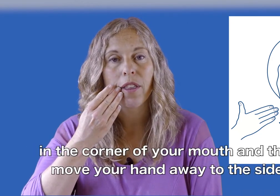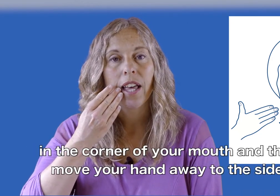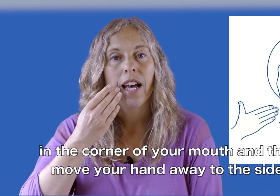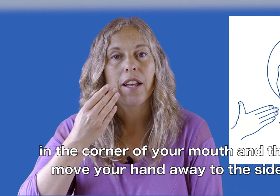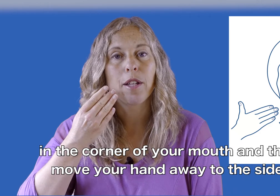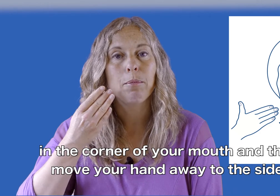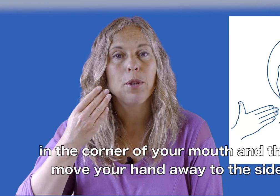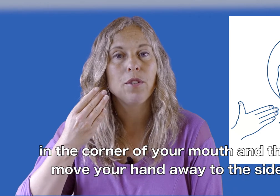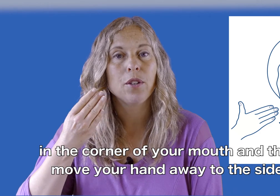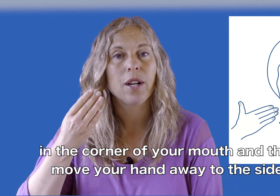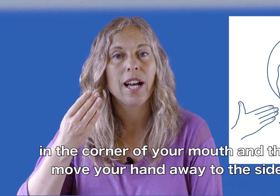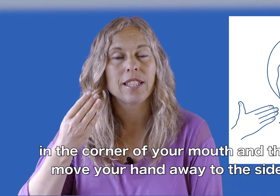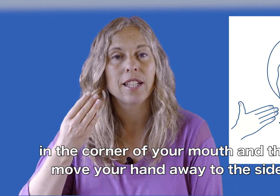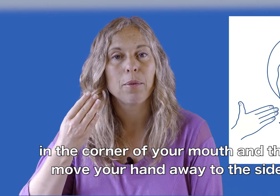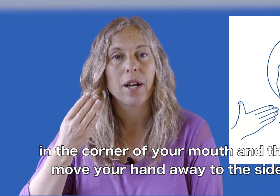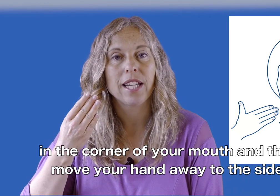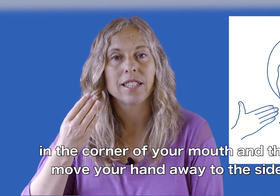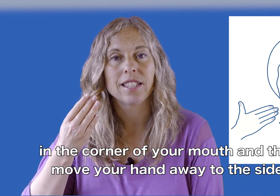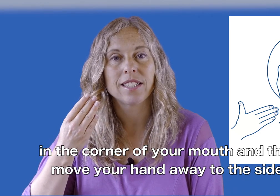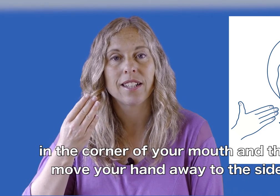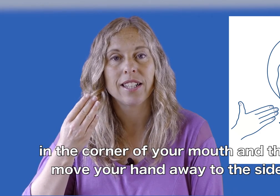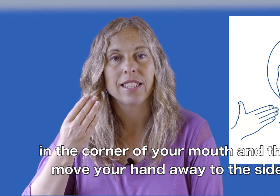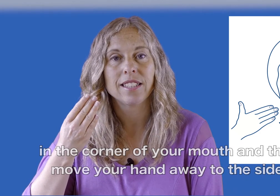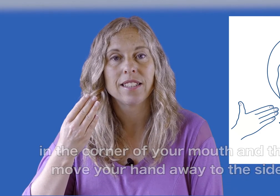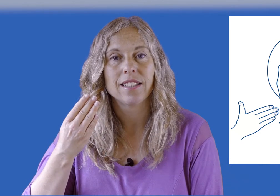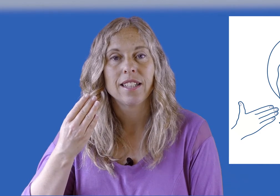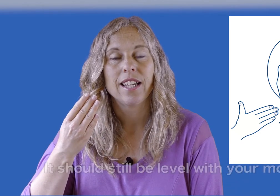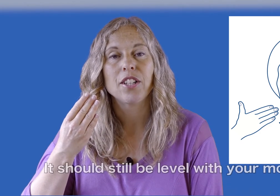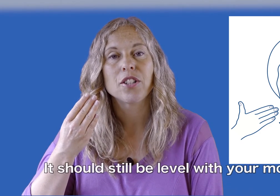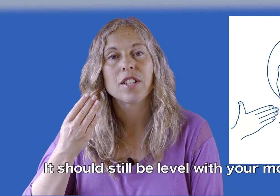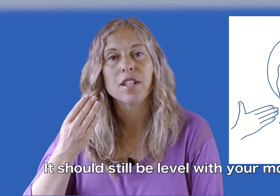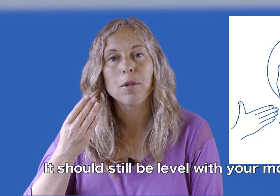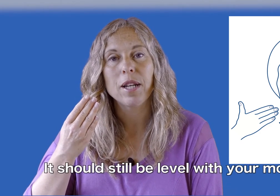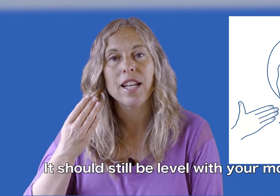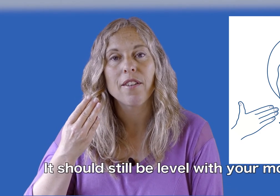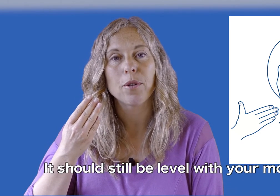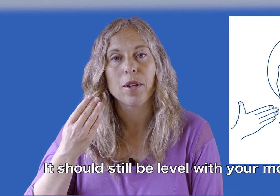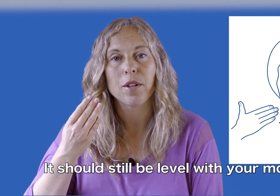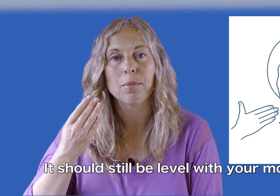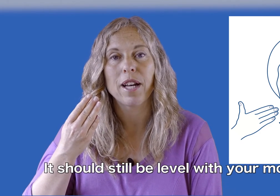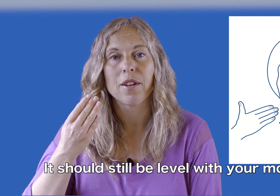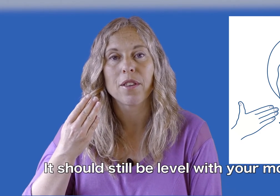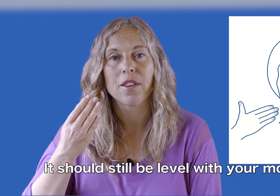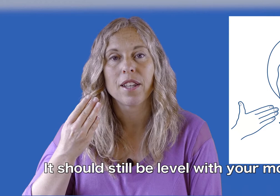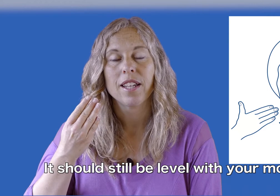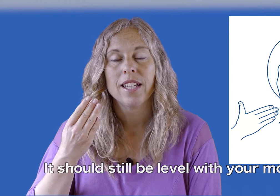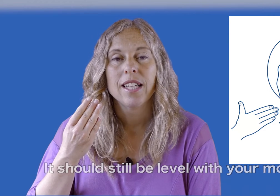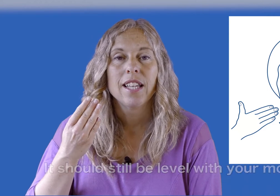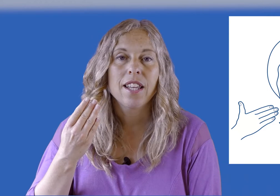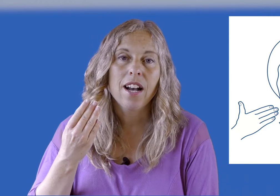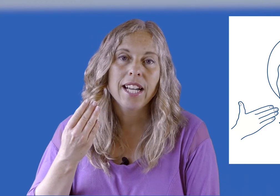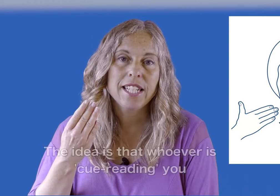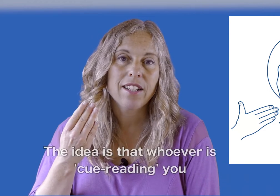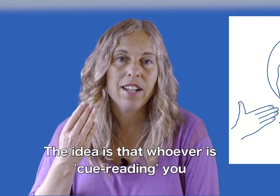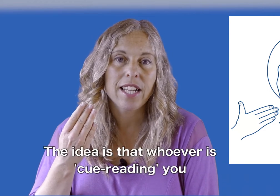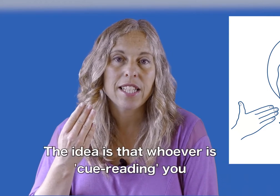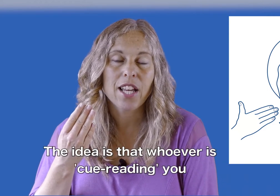and then move your hand away to the side. It should still be level with your mouth. The idea is that